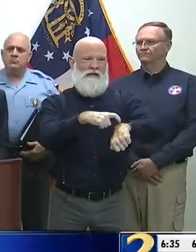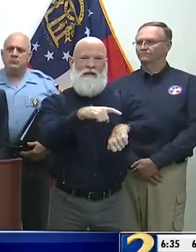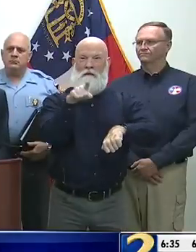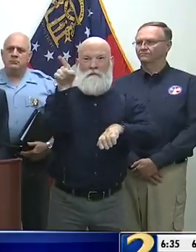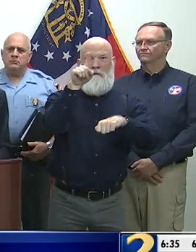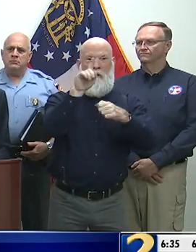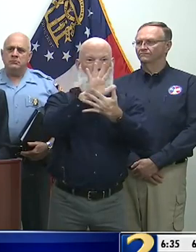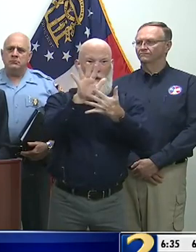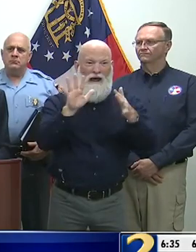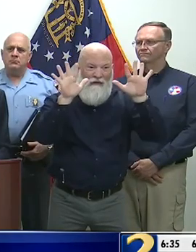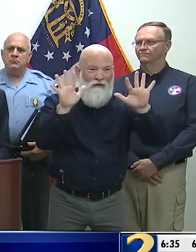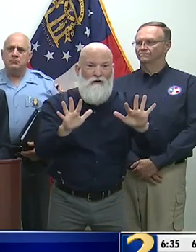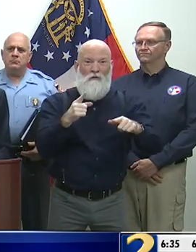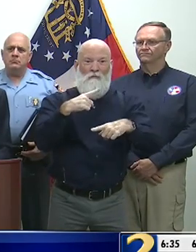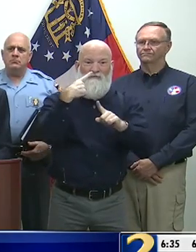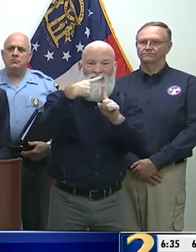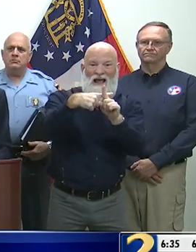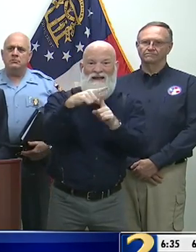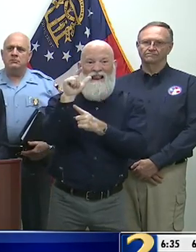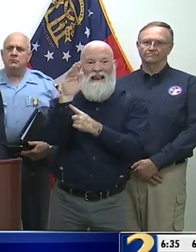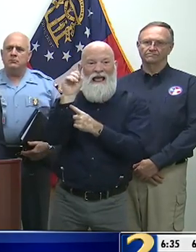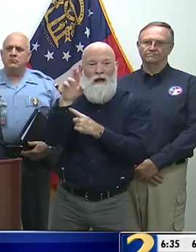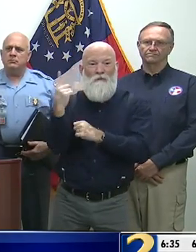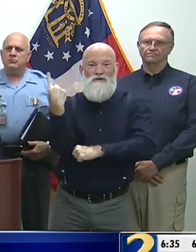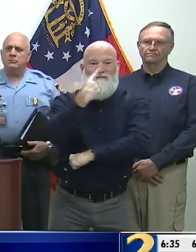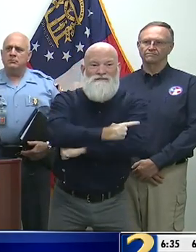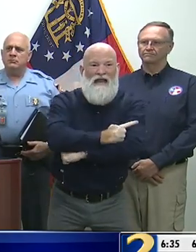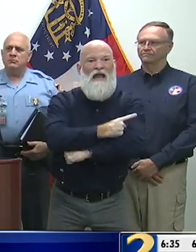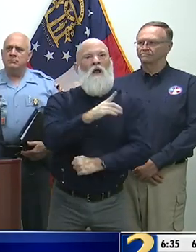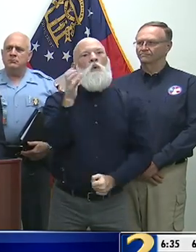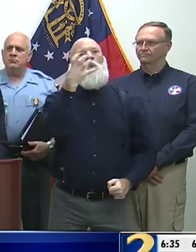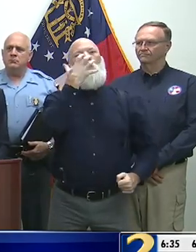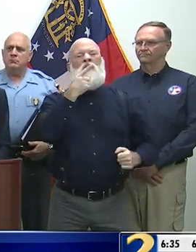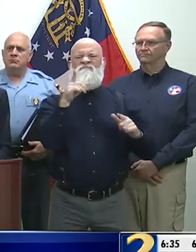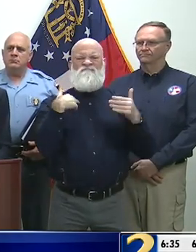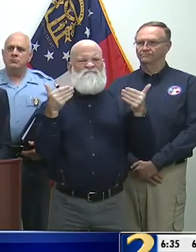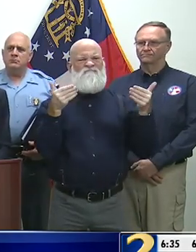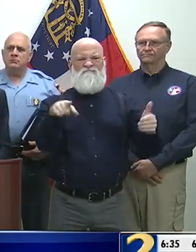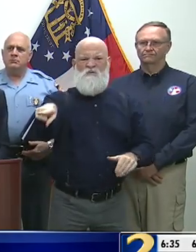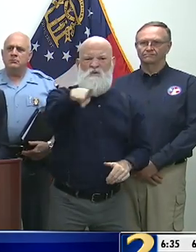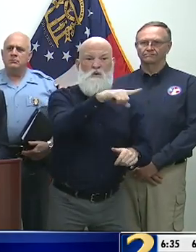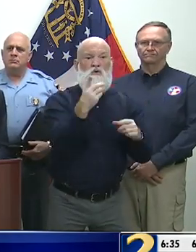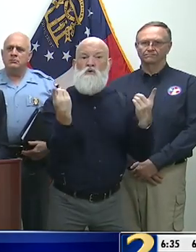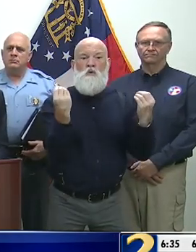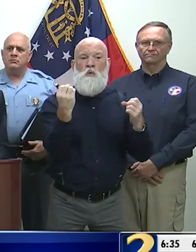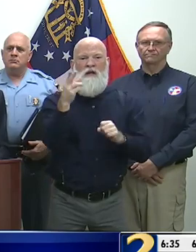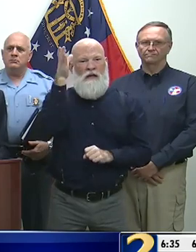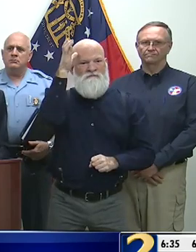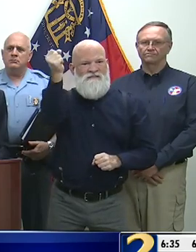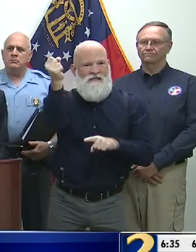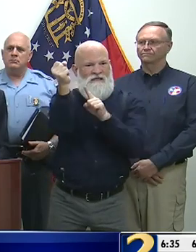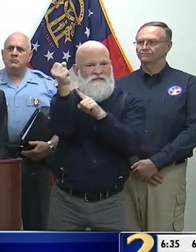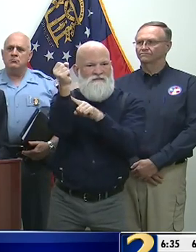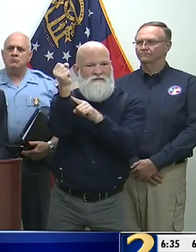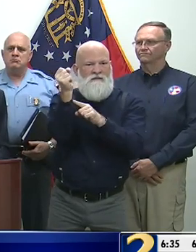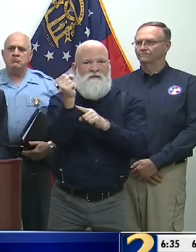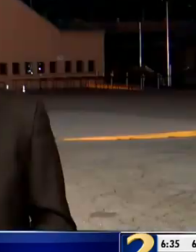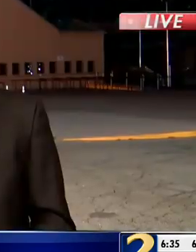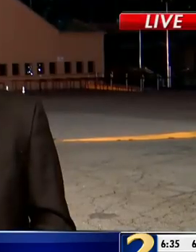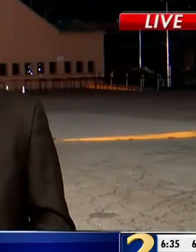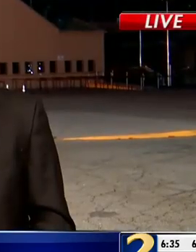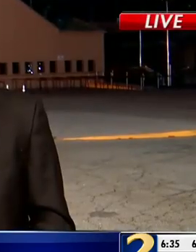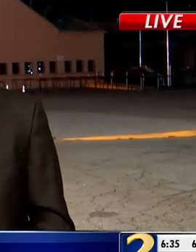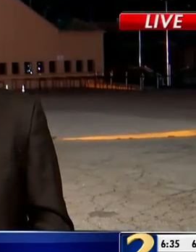going you need to be watch for common sense things like rip currents and other things bigger waves than normal.